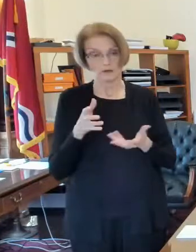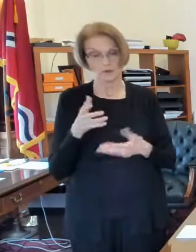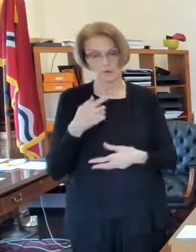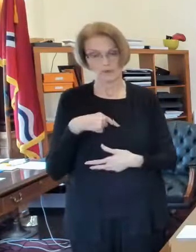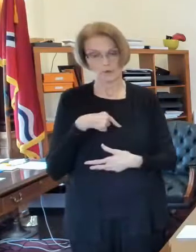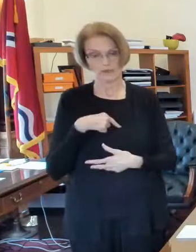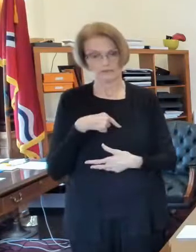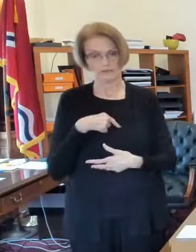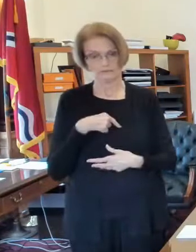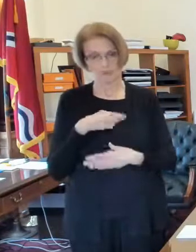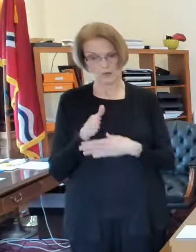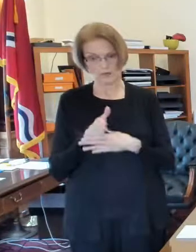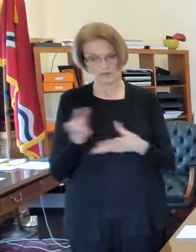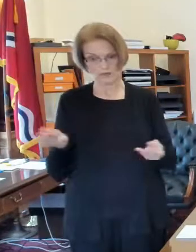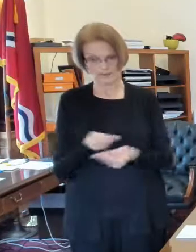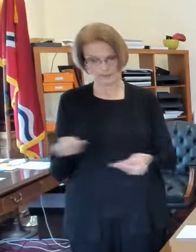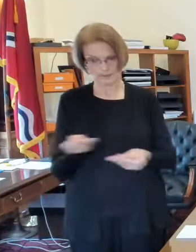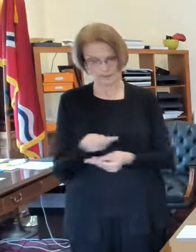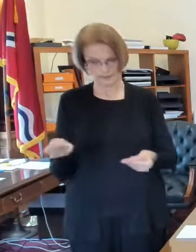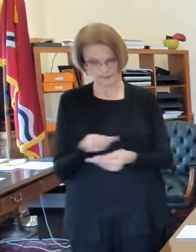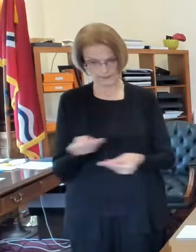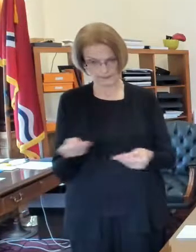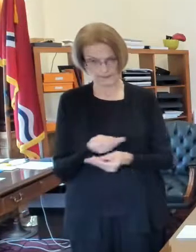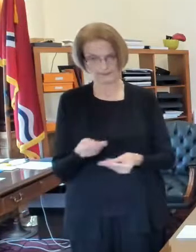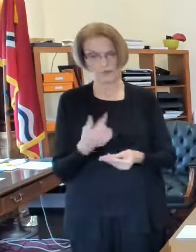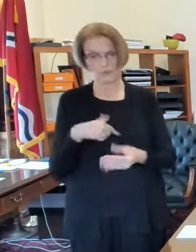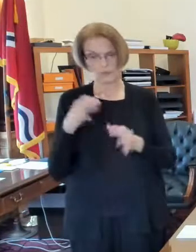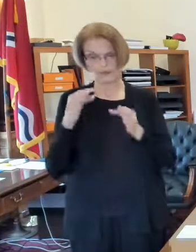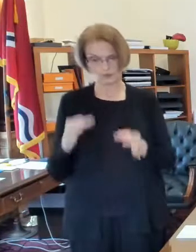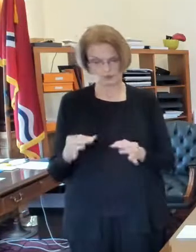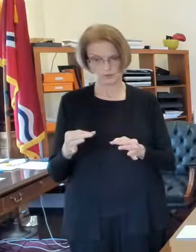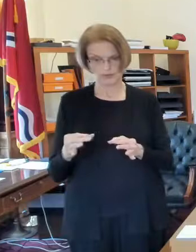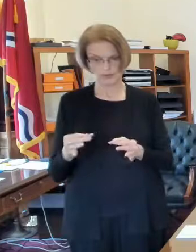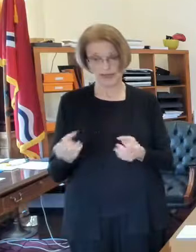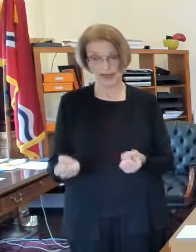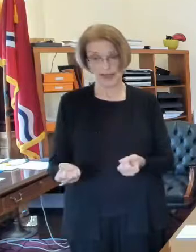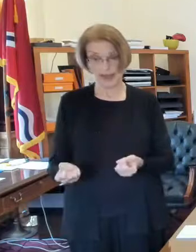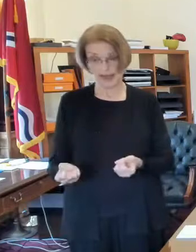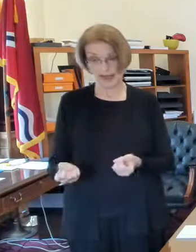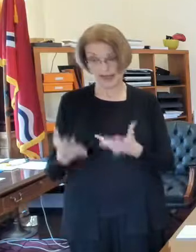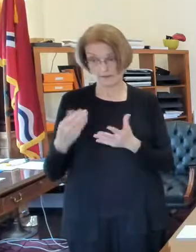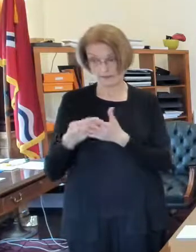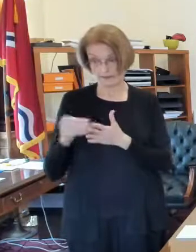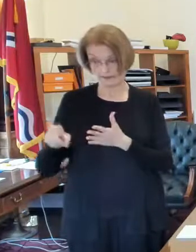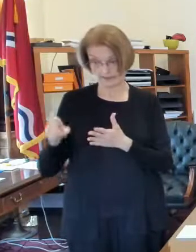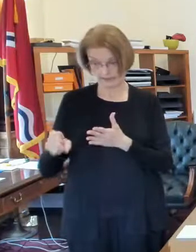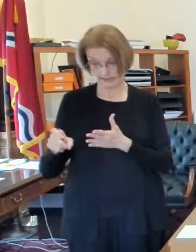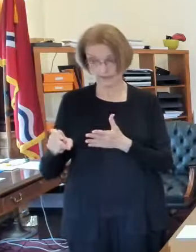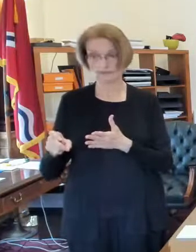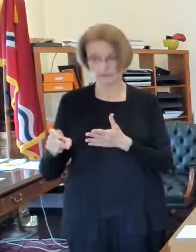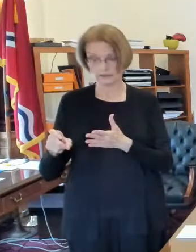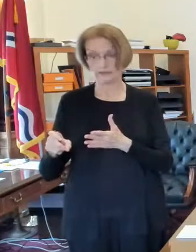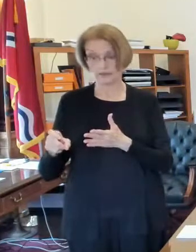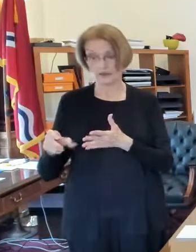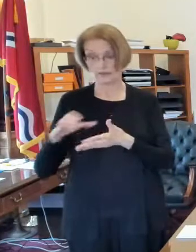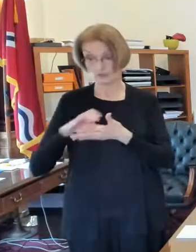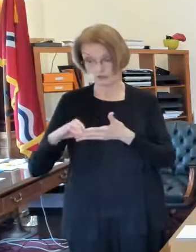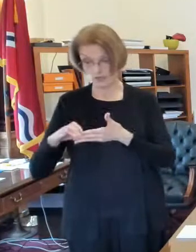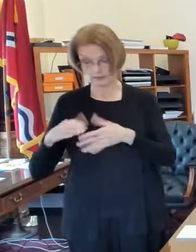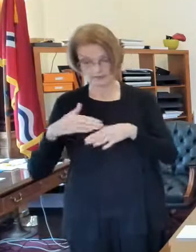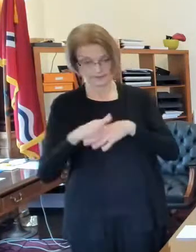two and then when we determine what the rental assistance can be we pay that check directly to the landlord